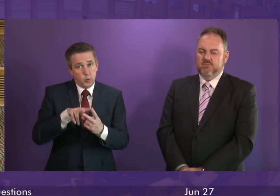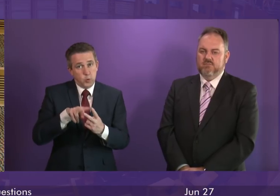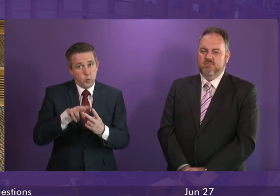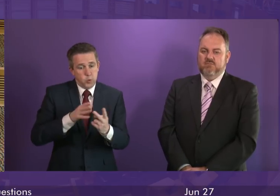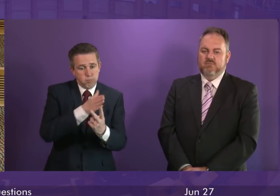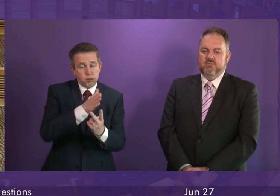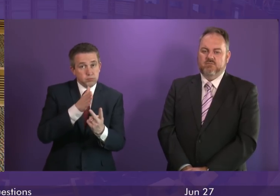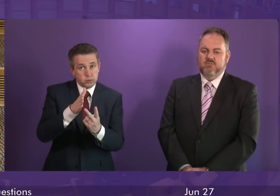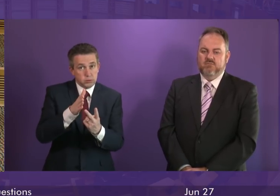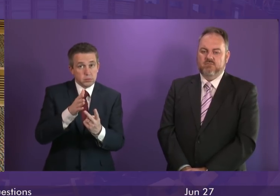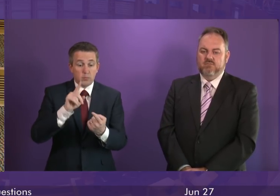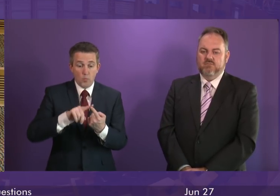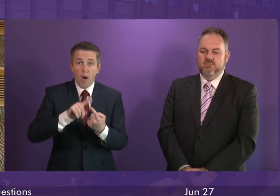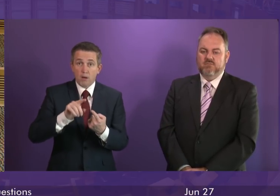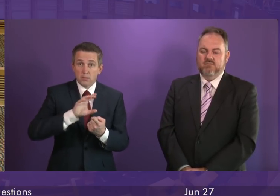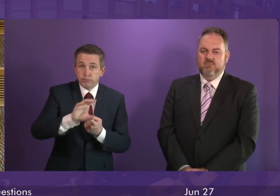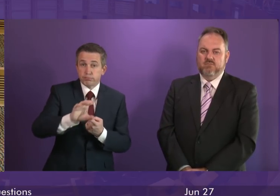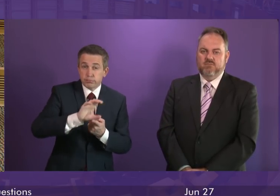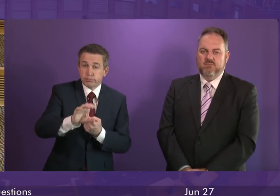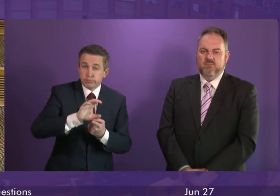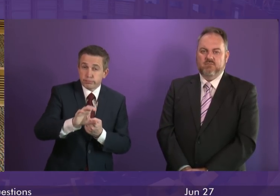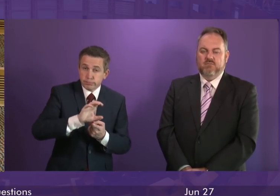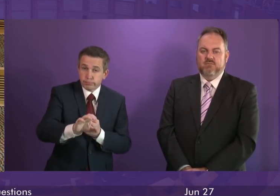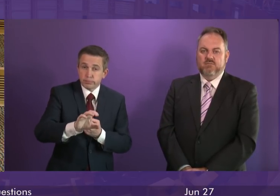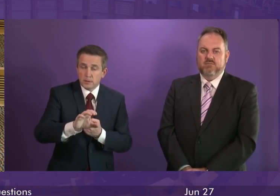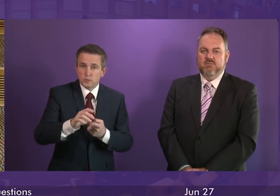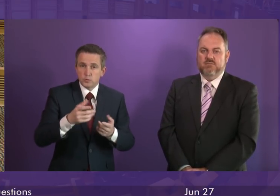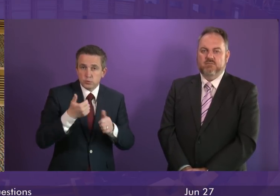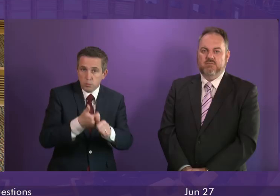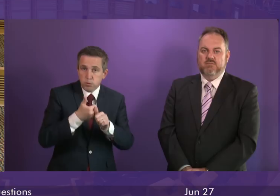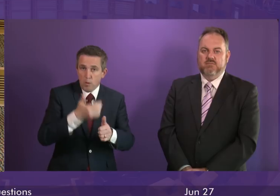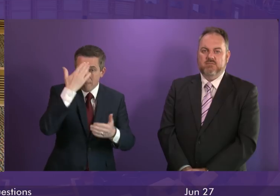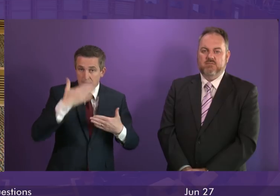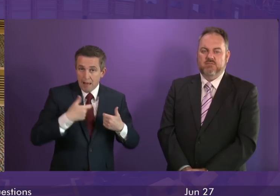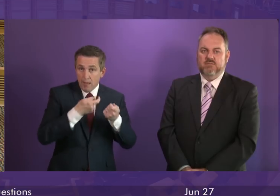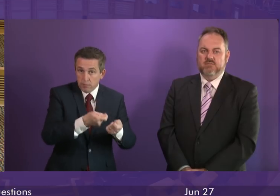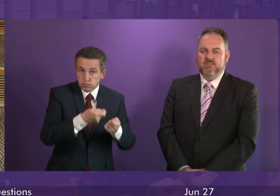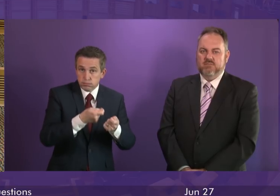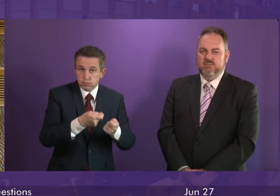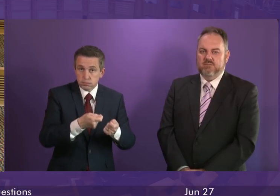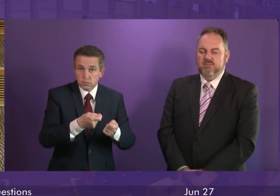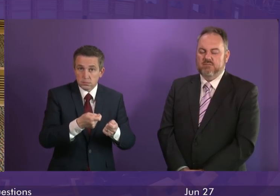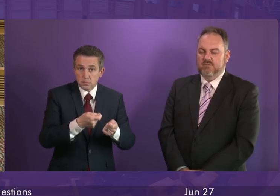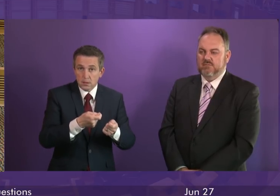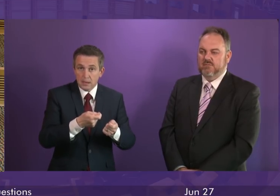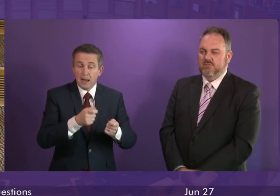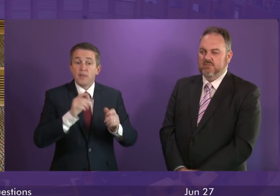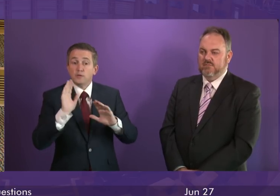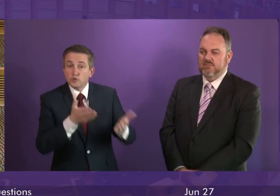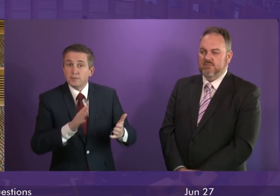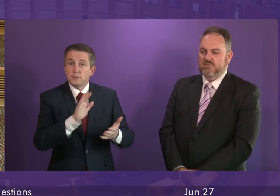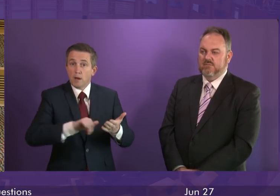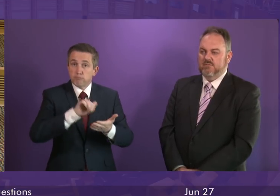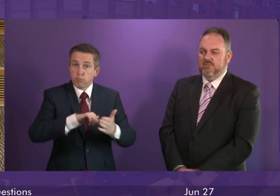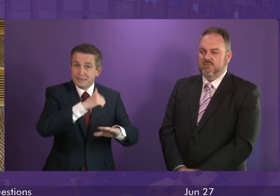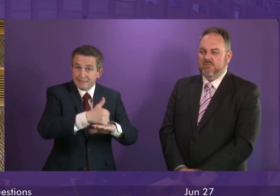working through additional investment and a range of other initiatives to do these things. Firstly, to make sure that the services are there